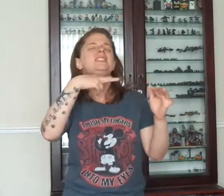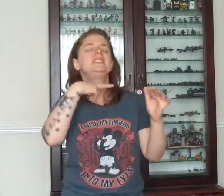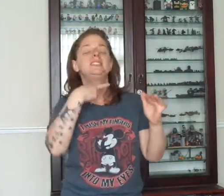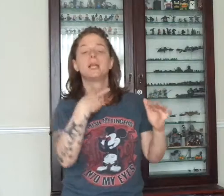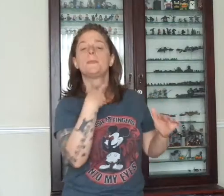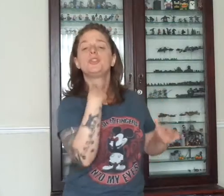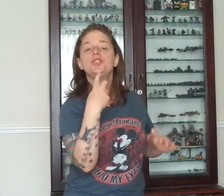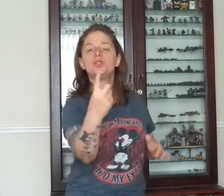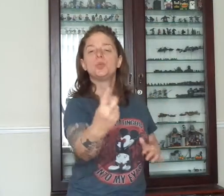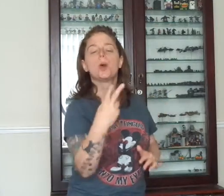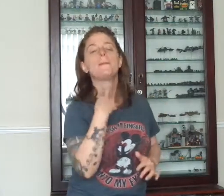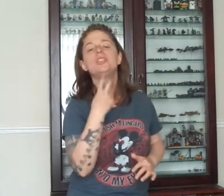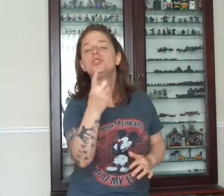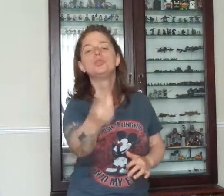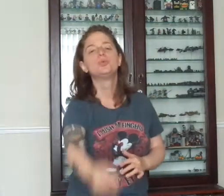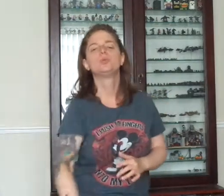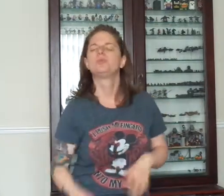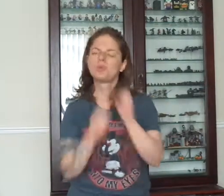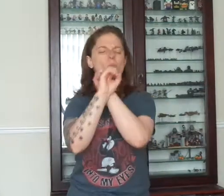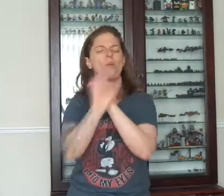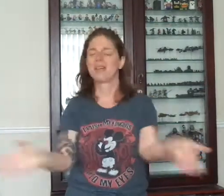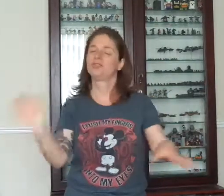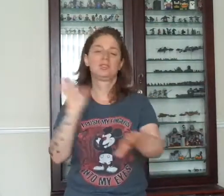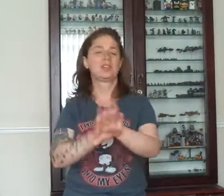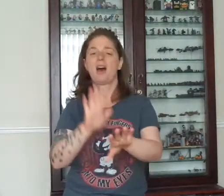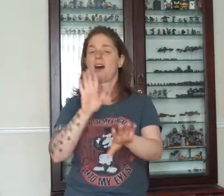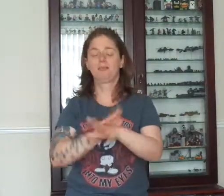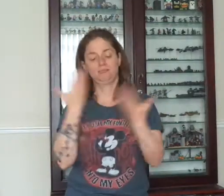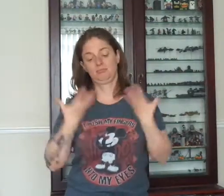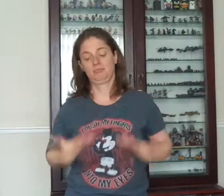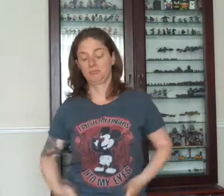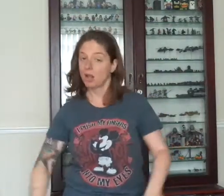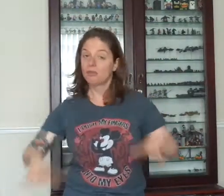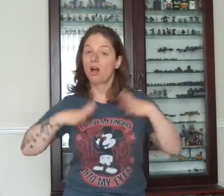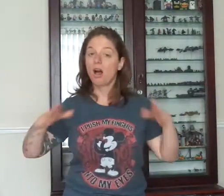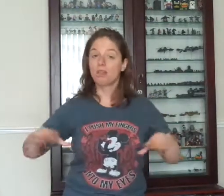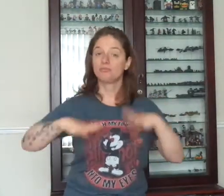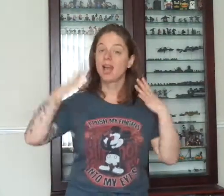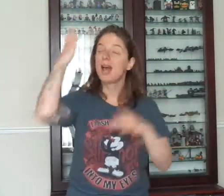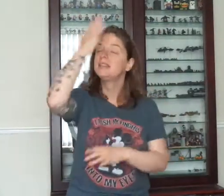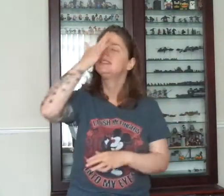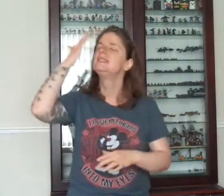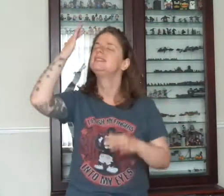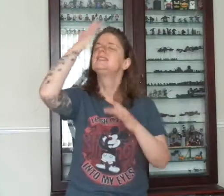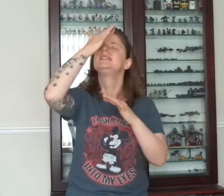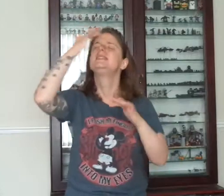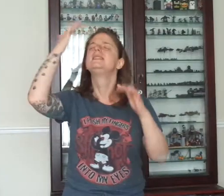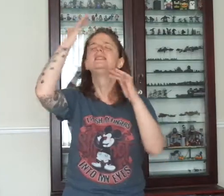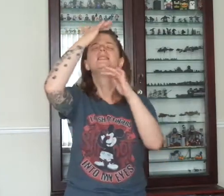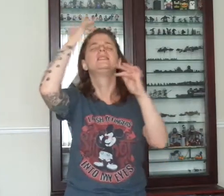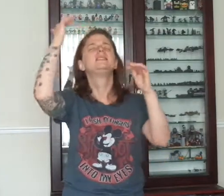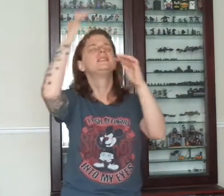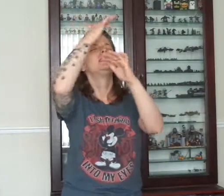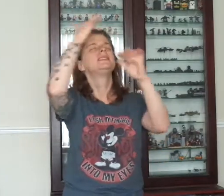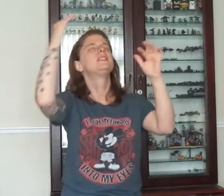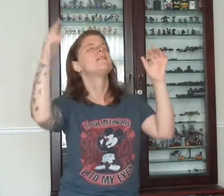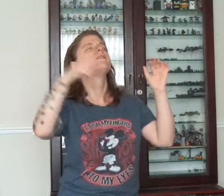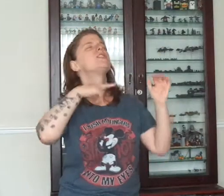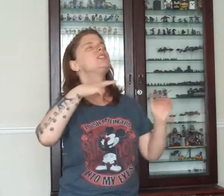So waste your time on me, you're already the voice inside my